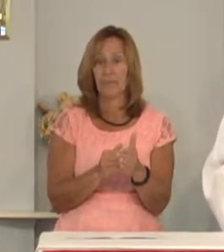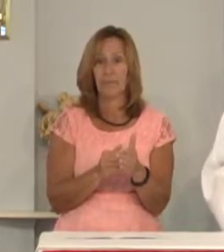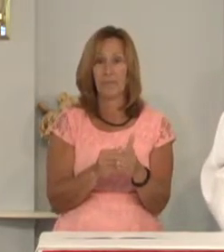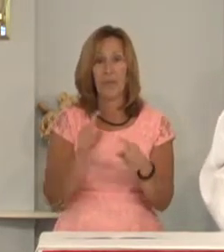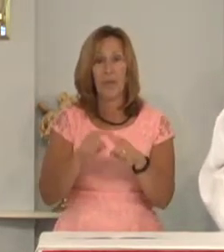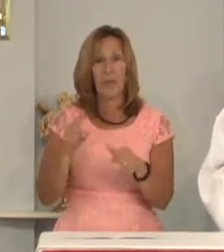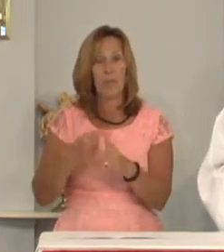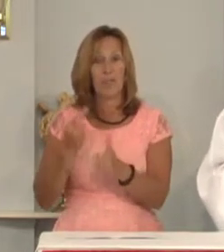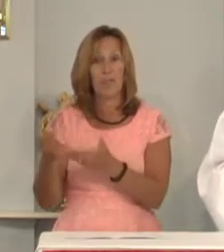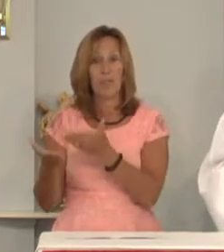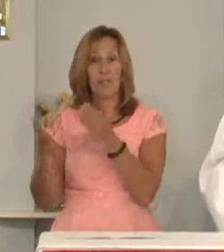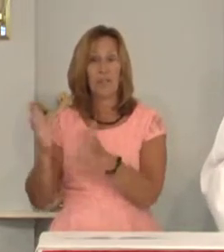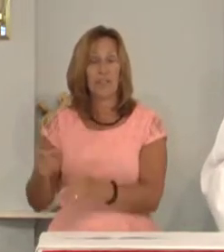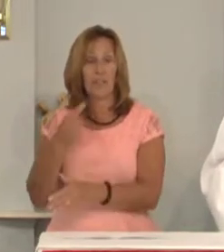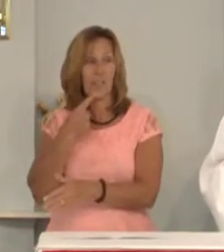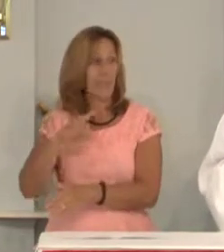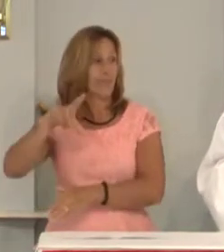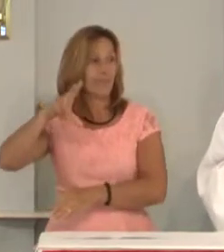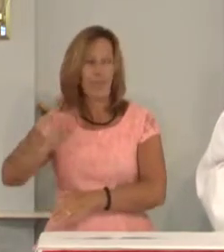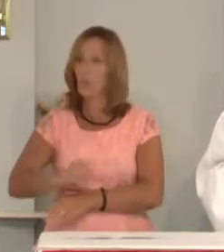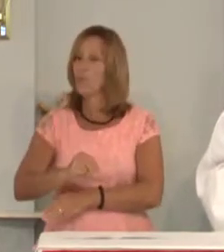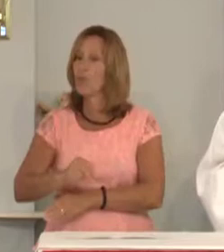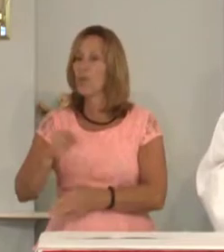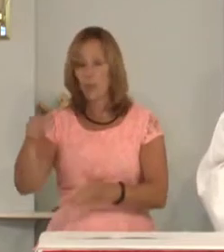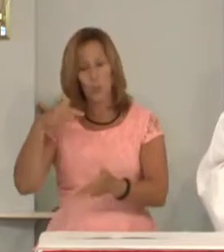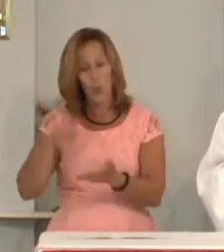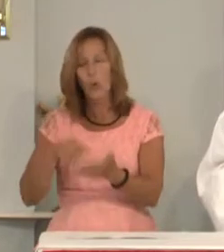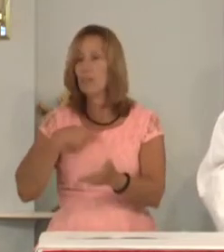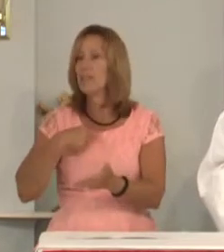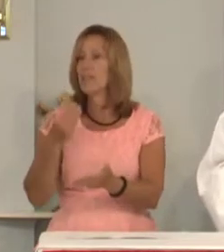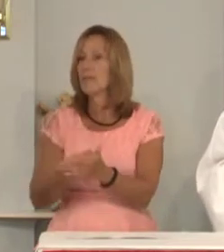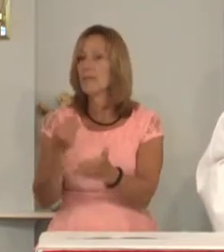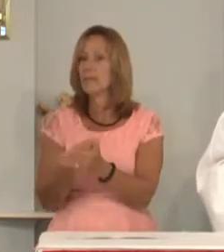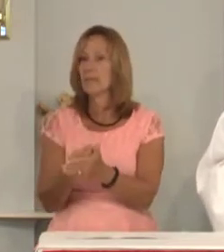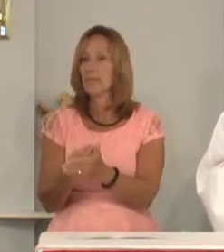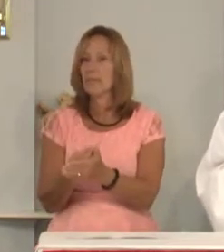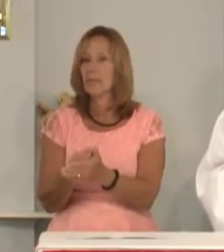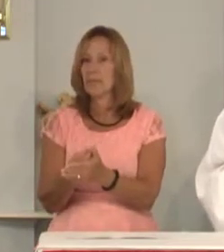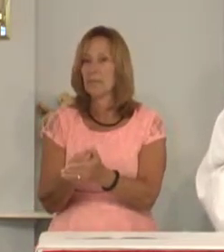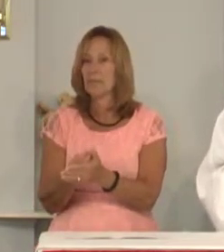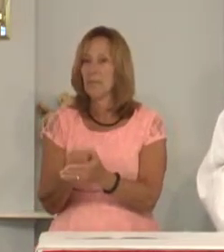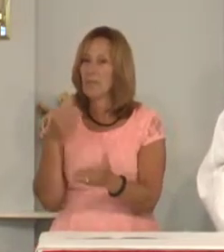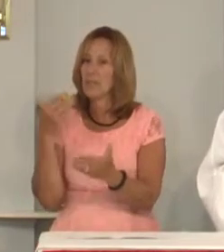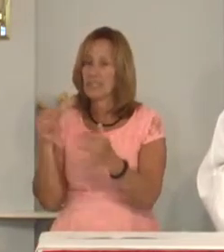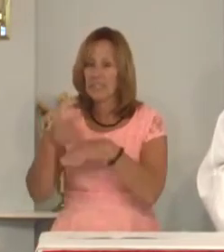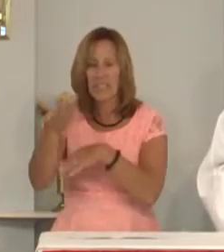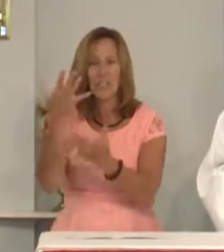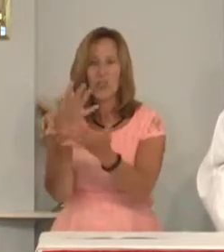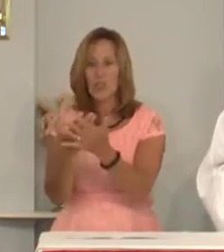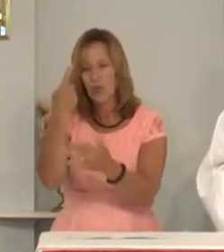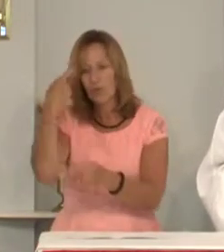But the first servant says no you owe me. It's into the slammer for you.